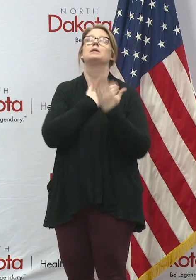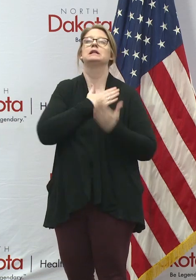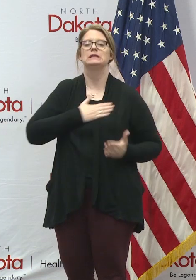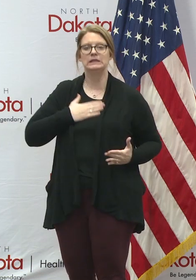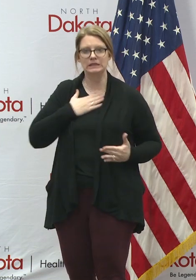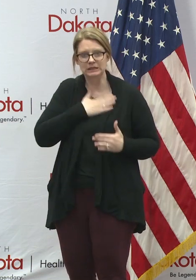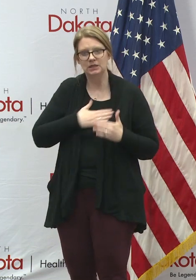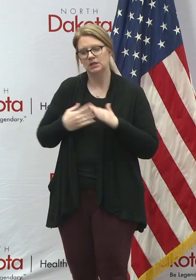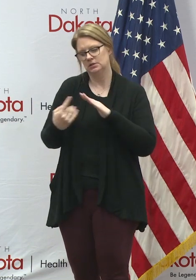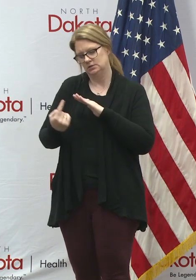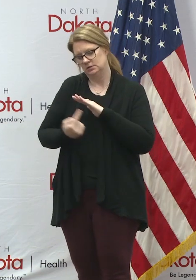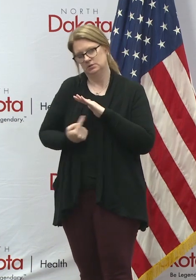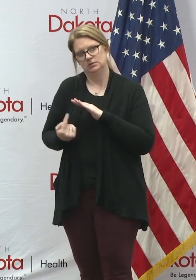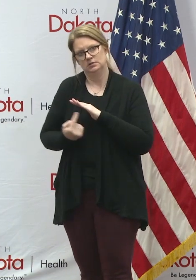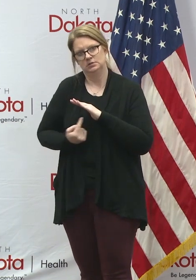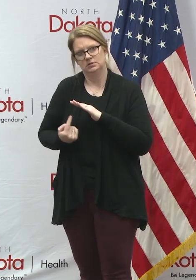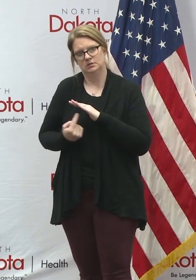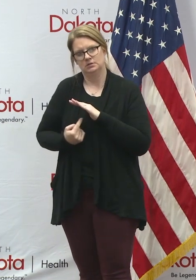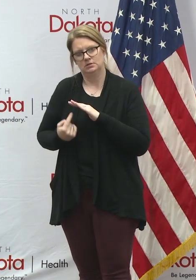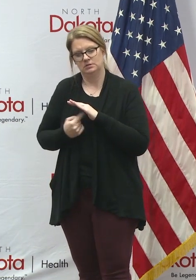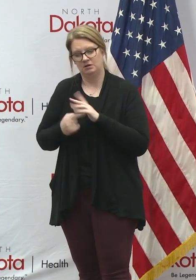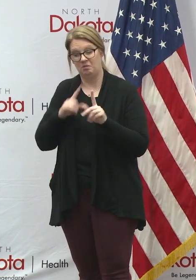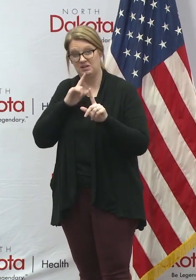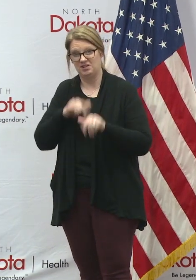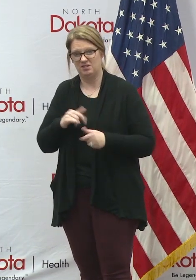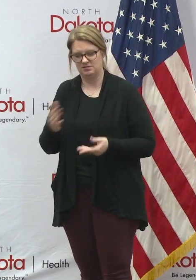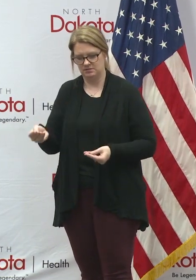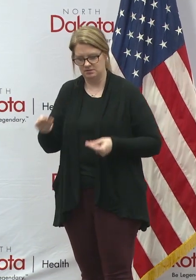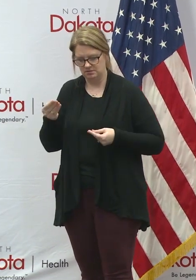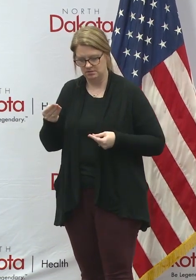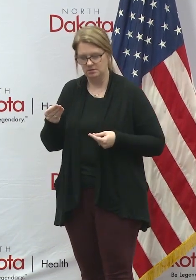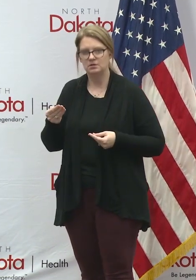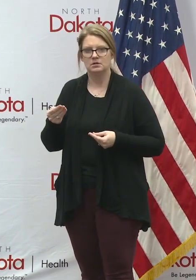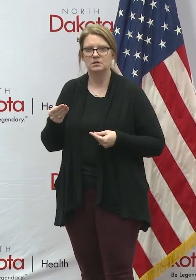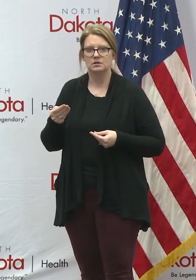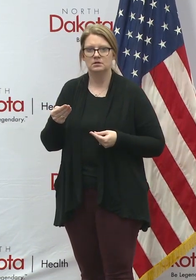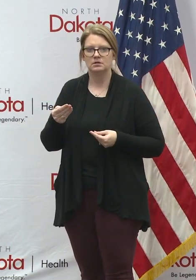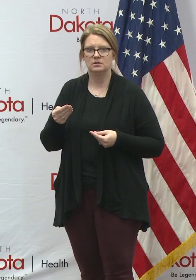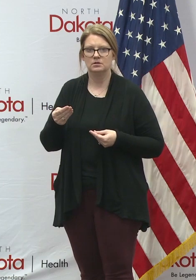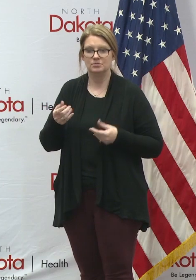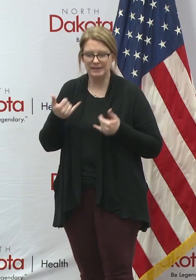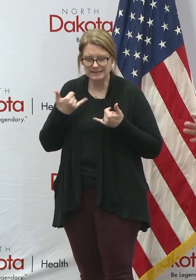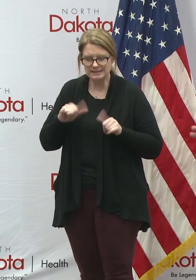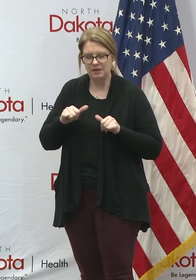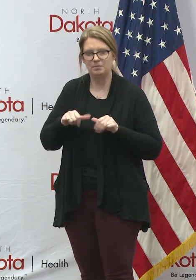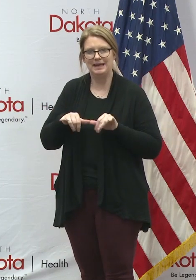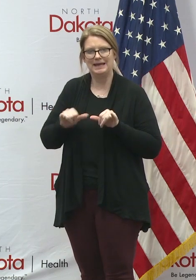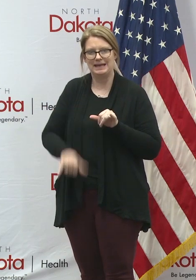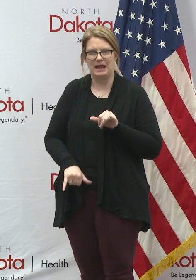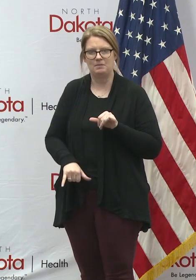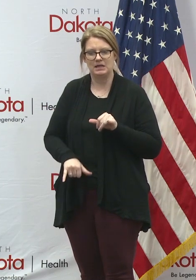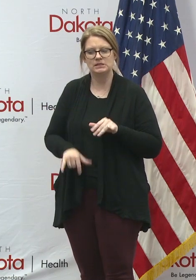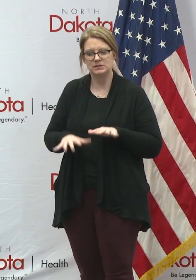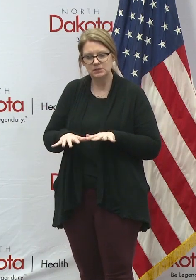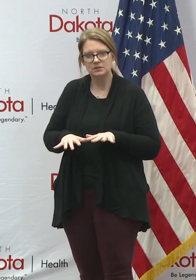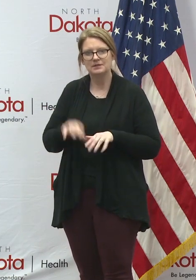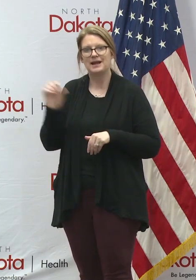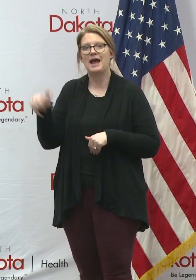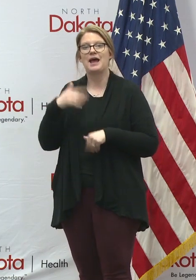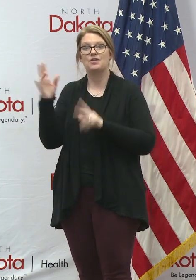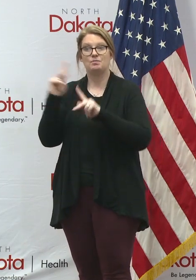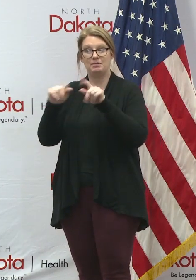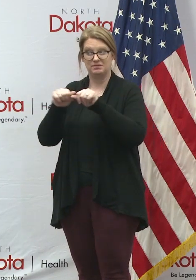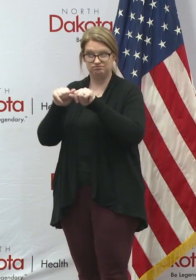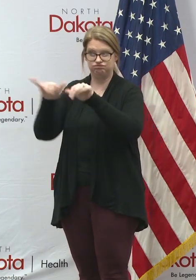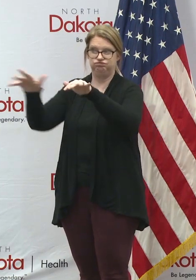quarantining until you get your results. Uh, because the way we contain the spread where we can still be in containment where other states are actively fighting a